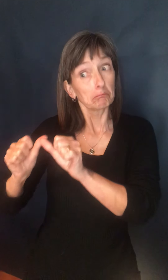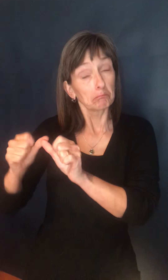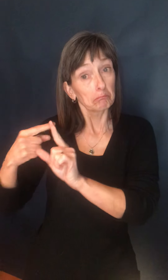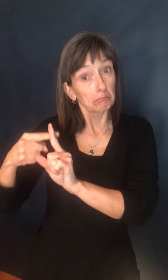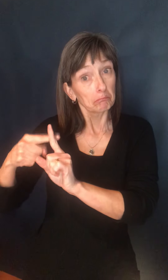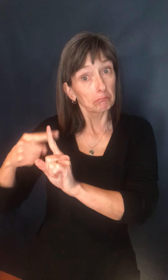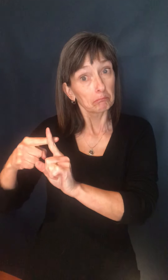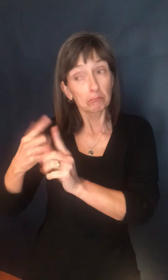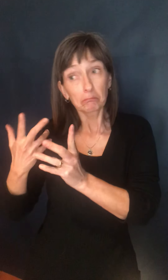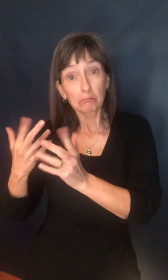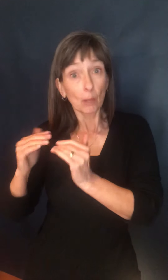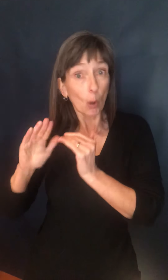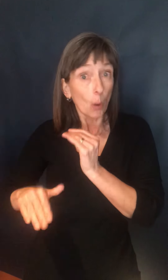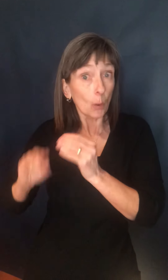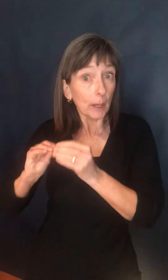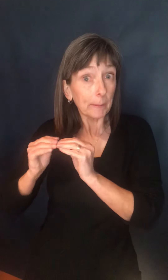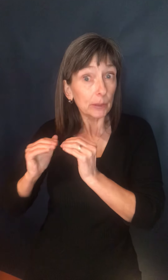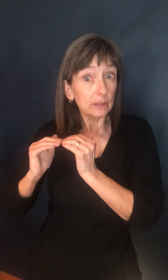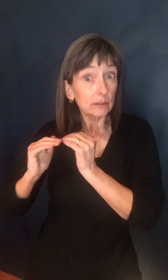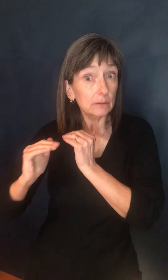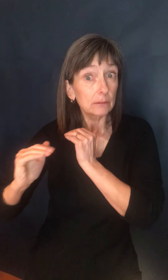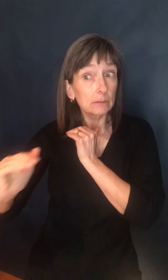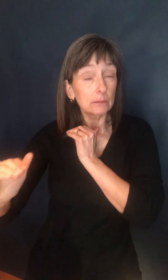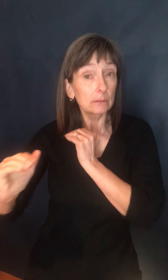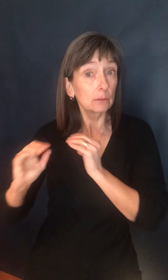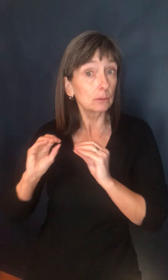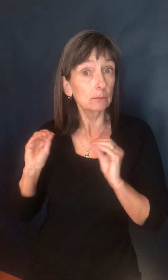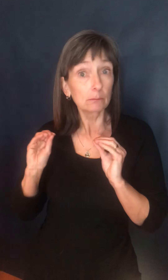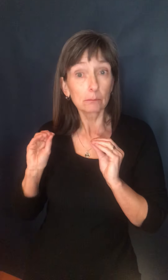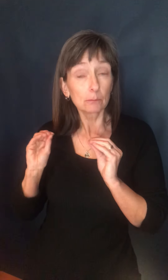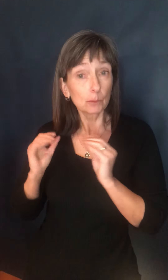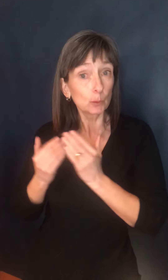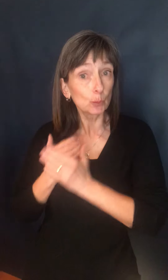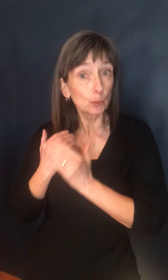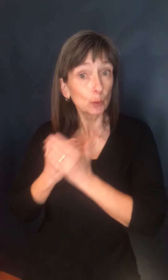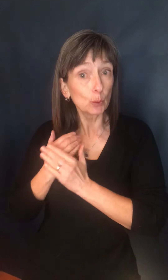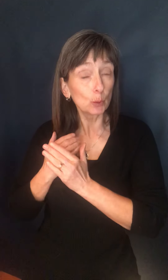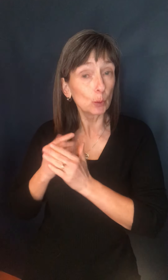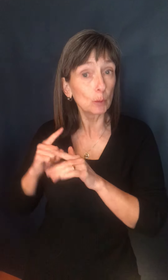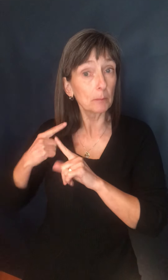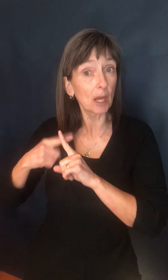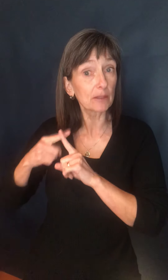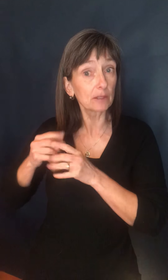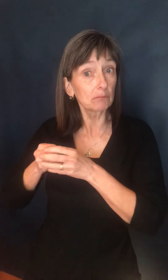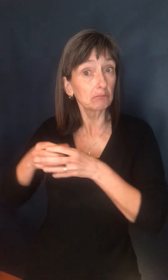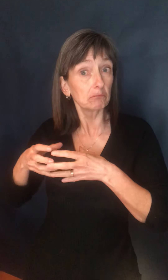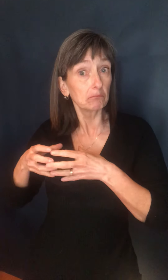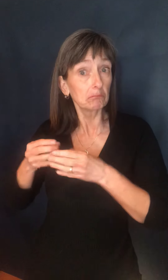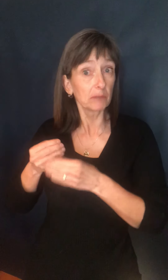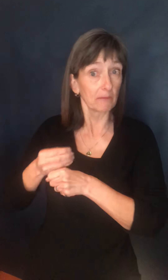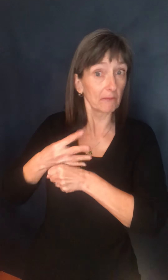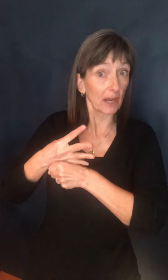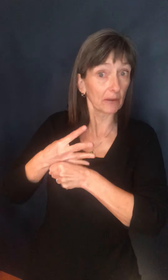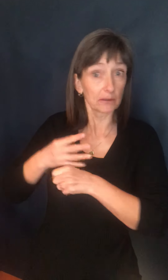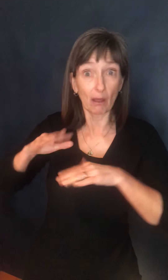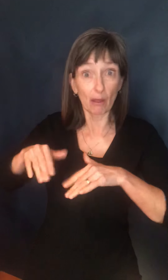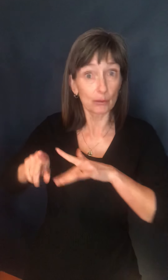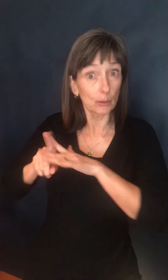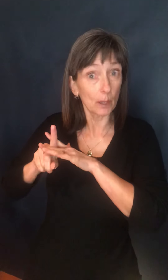we see sustained low numbers and no new non-epi-link cases, particularly variants, we hope that we'll be able to raise this number in the coming weeks.